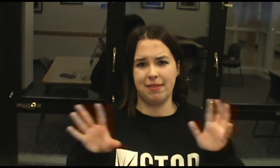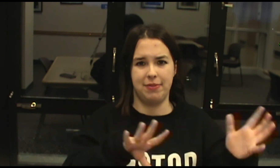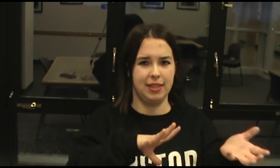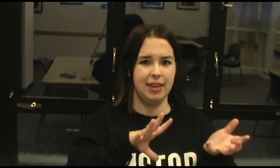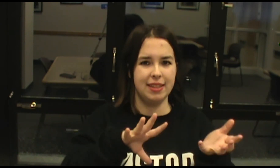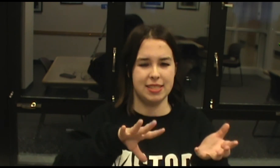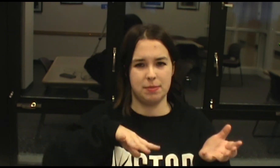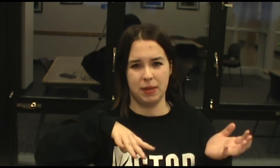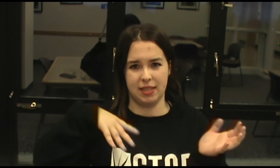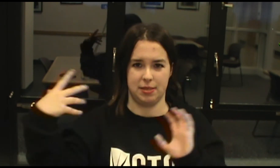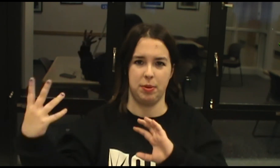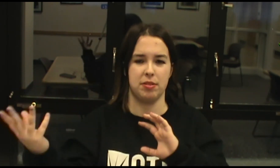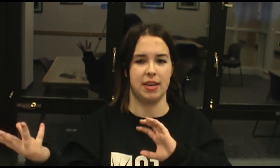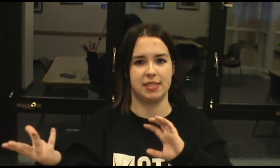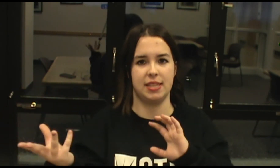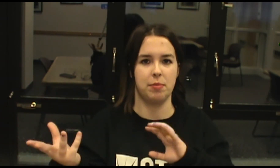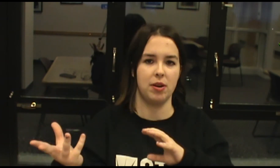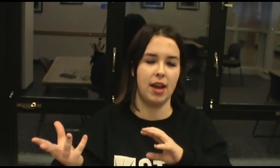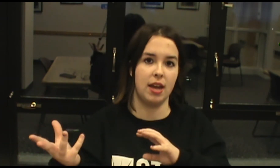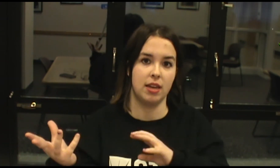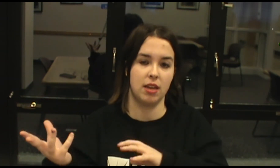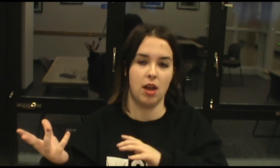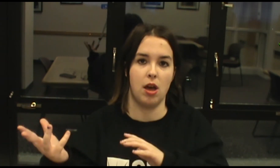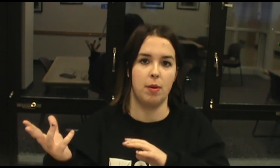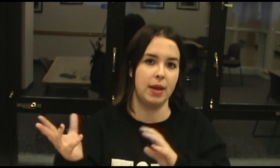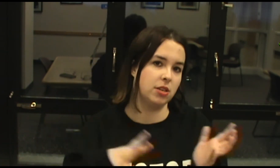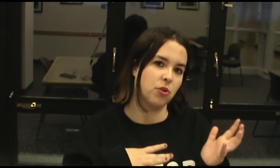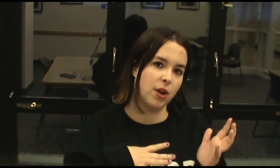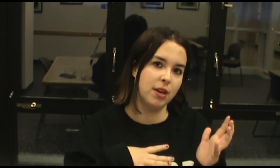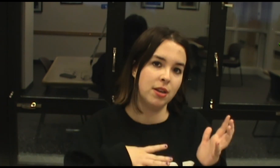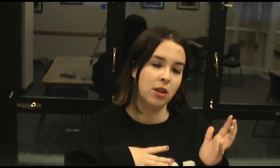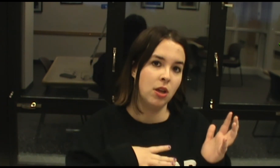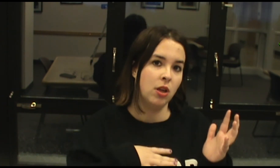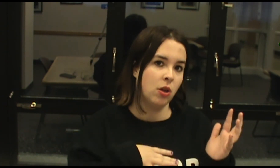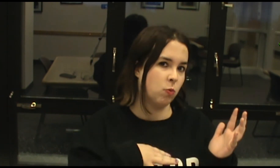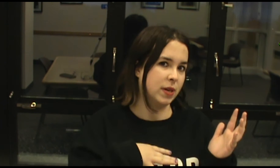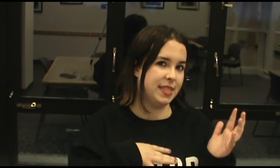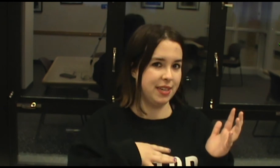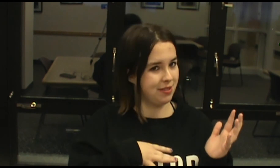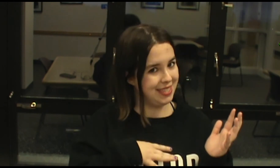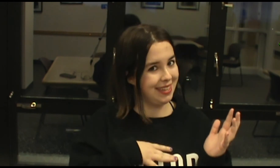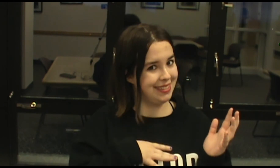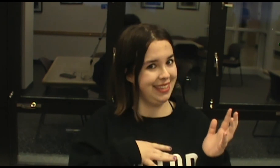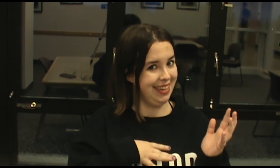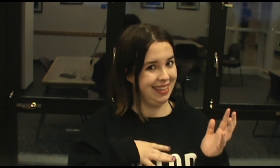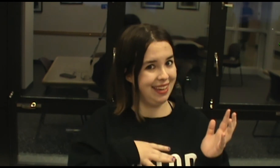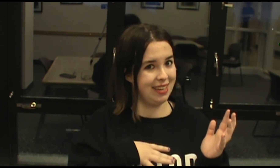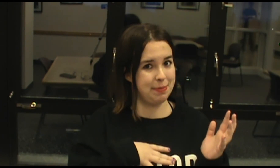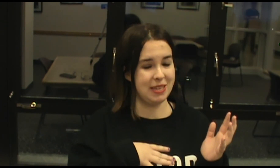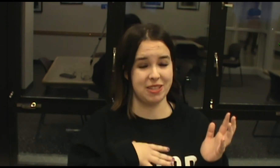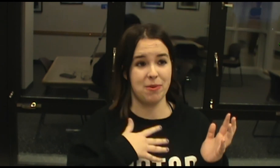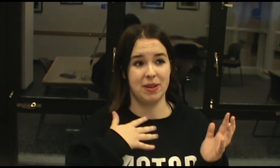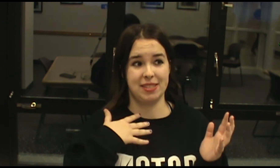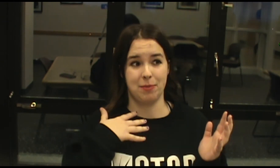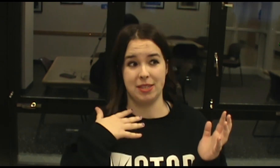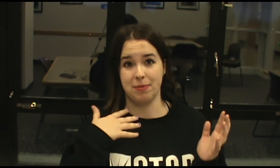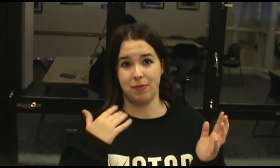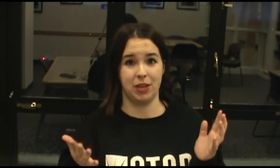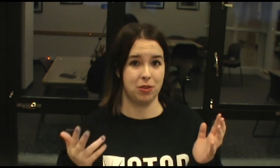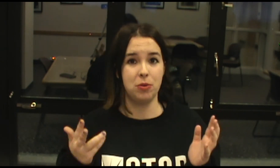villain in this being this weird like samurai android was interesting to see especially once it was revealed who